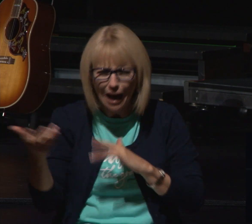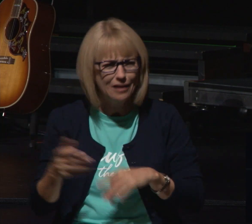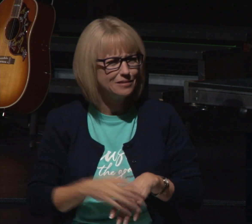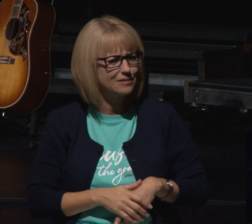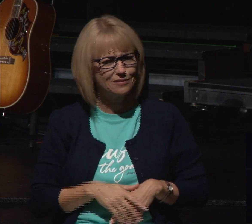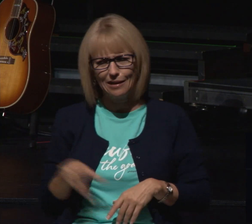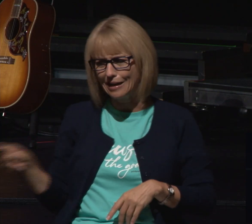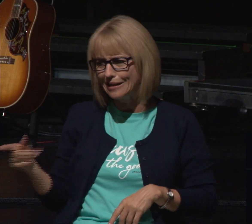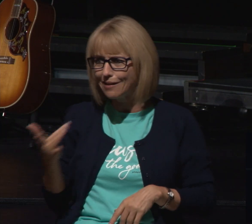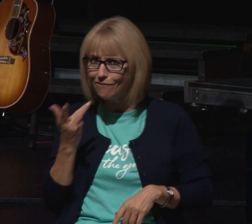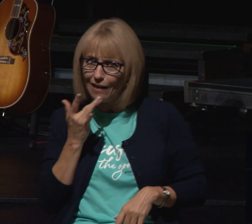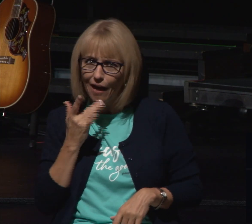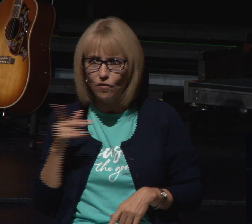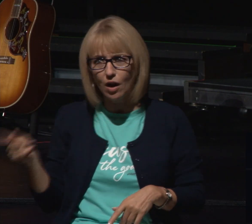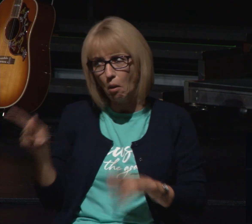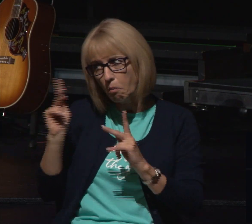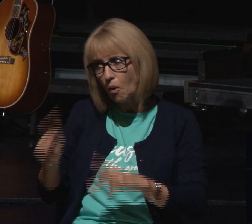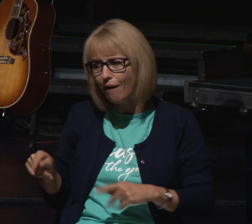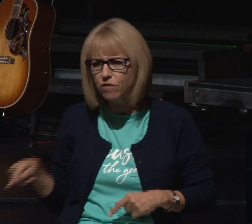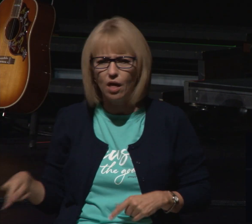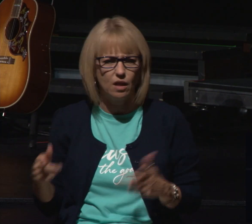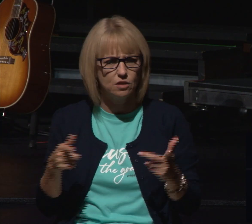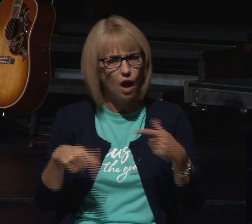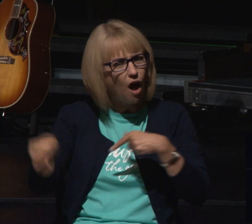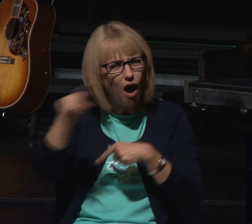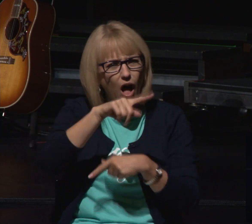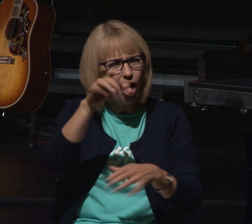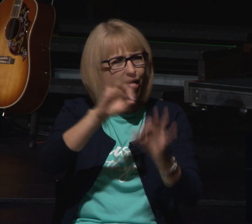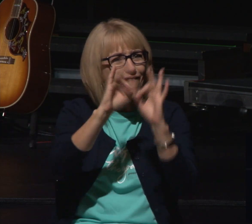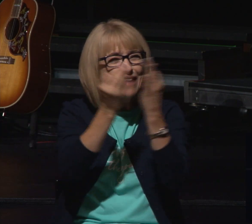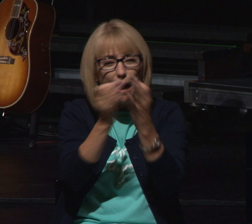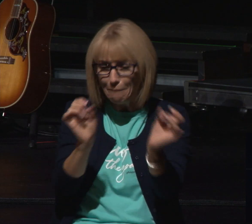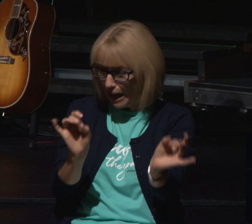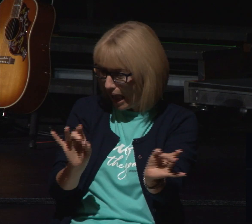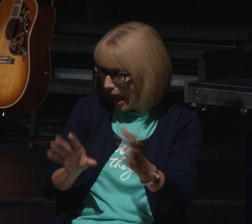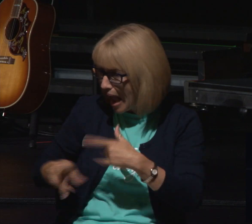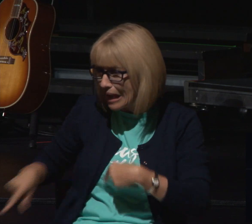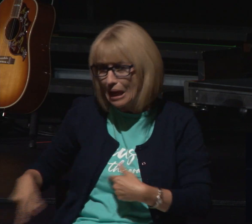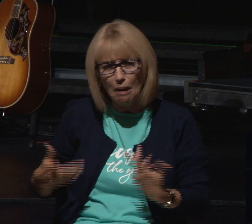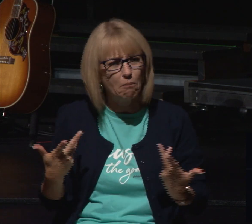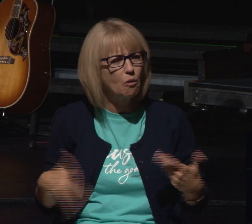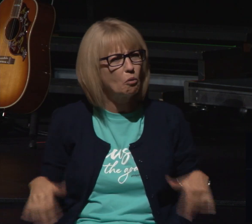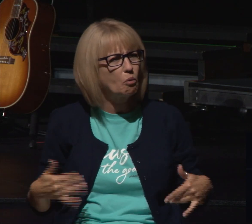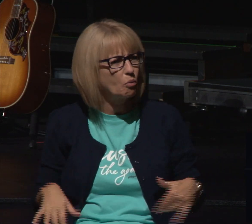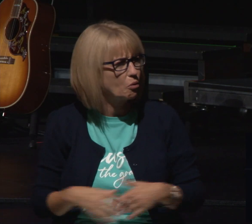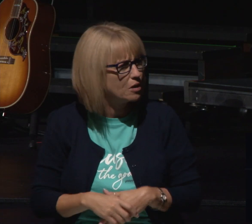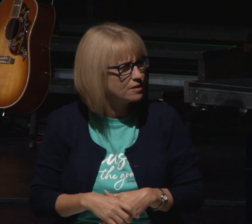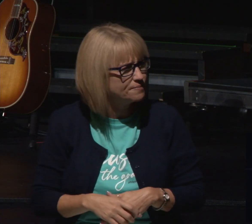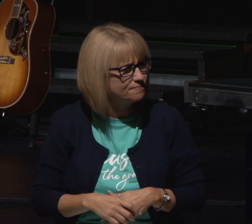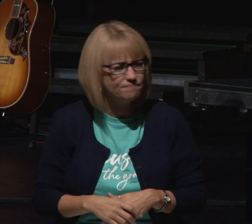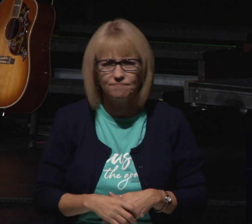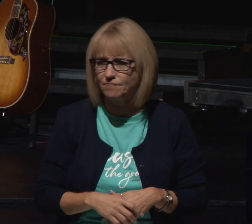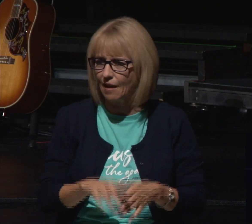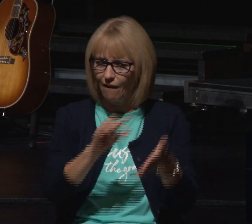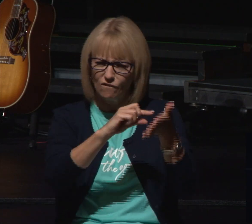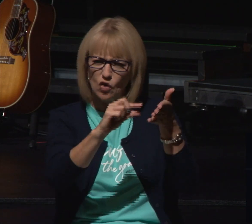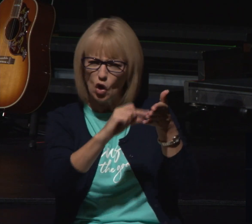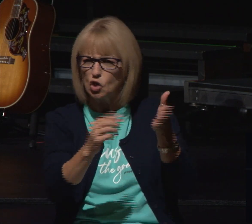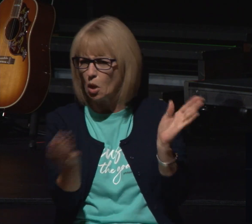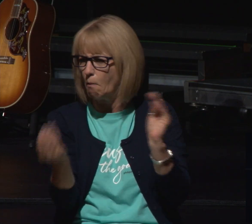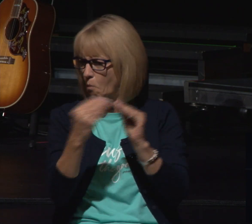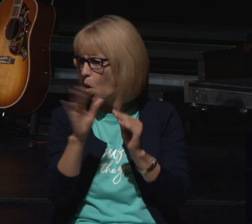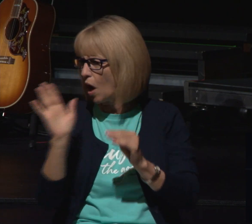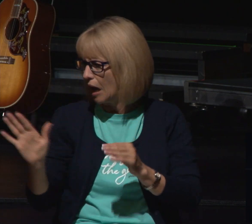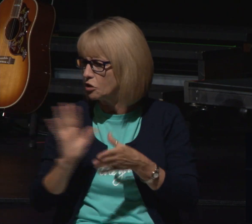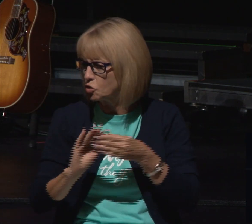he's the favorite he's got a little privilege but he's hated by all of them against him the next several verses tells about the rest of the